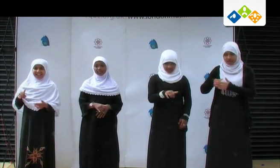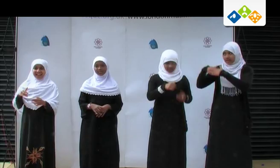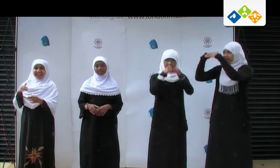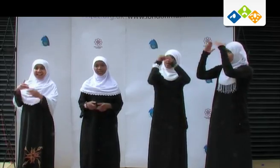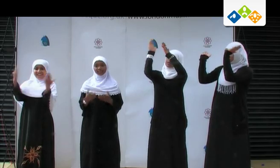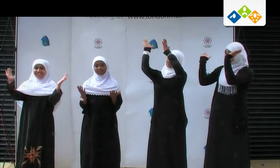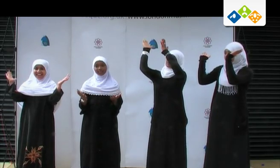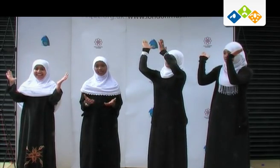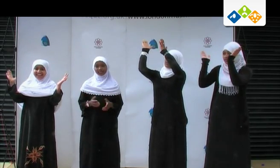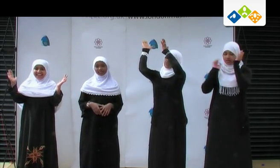Thank you very